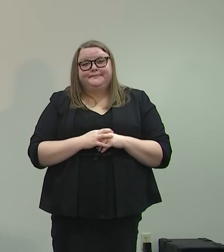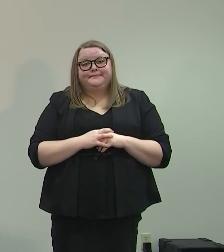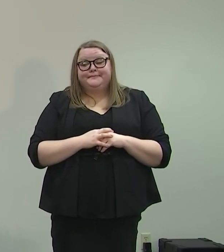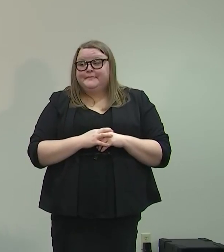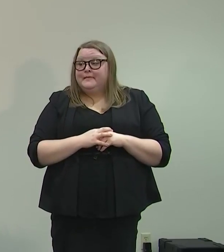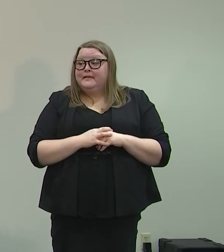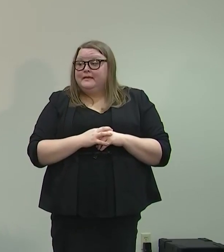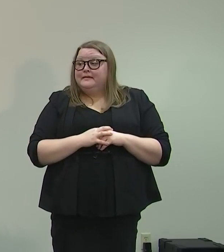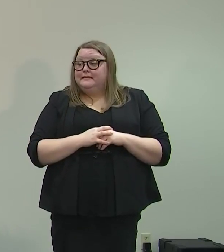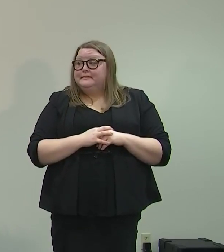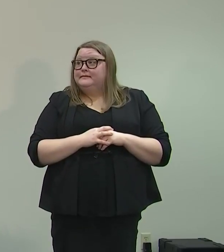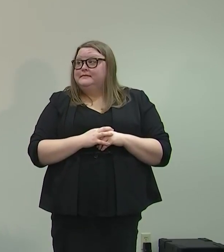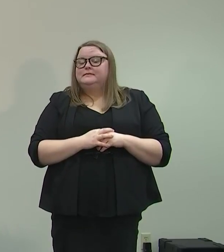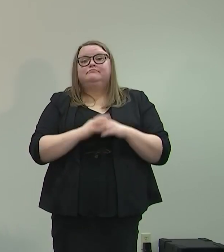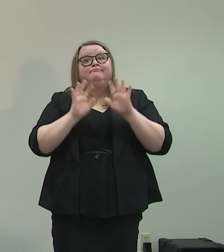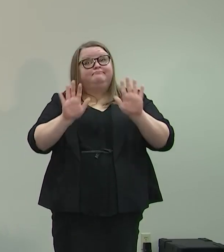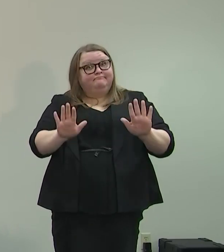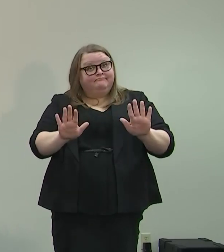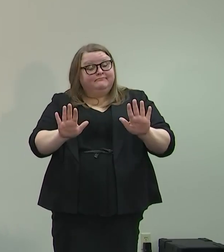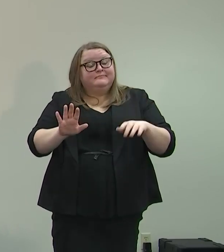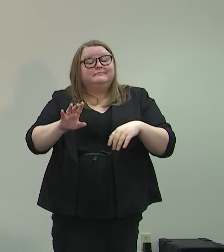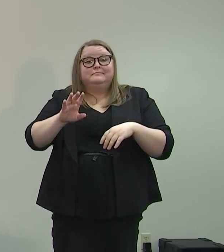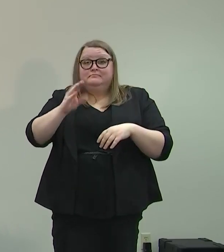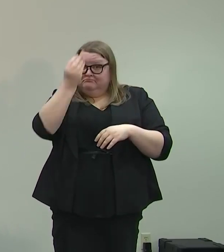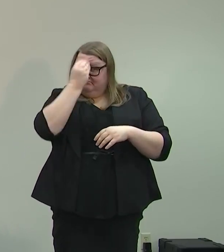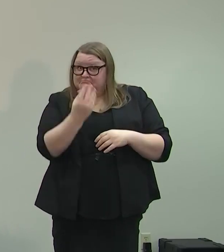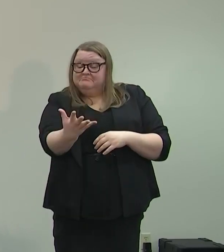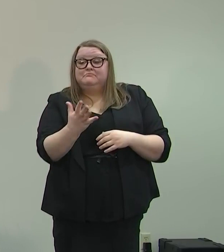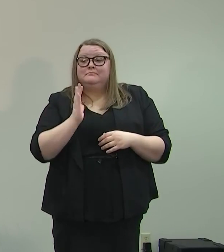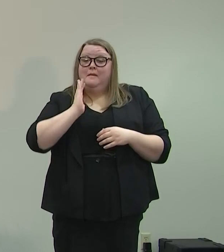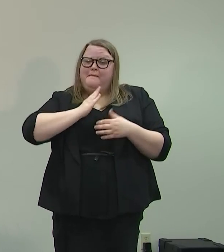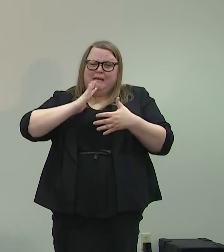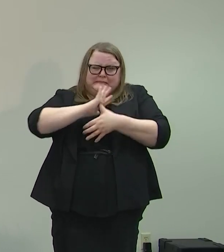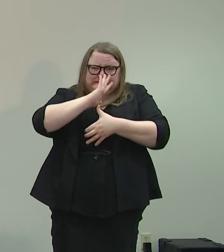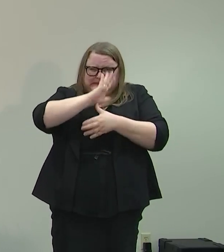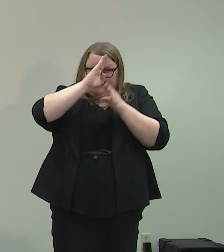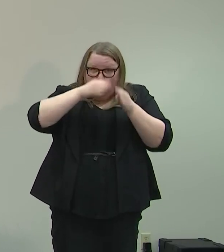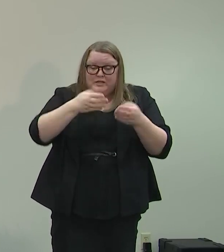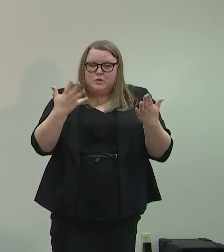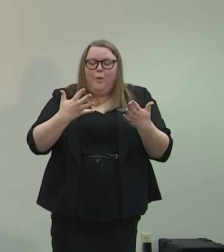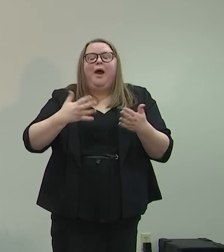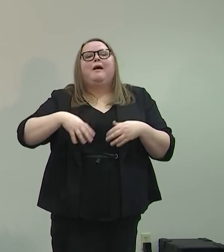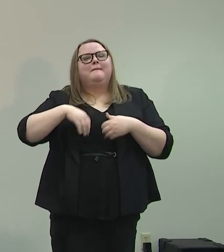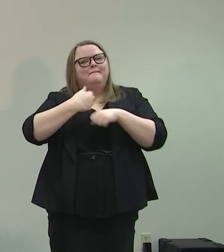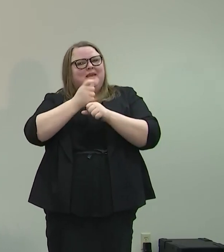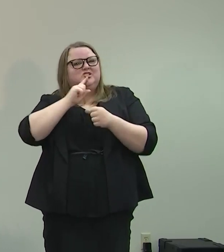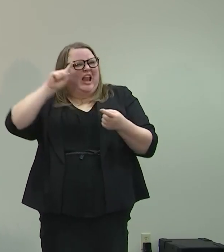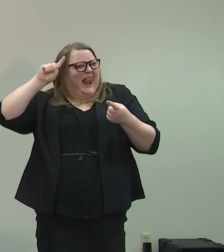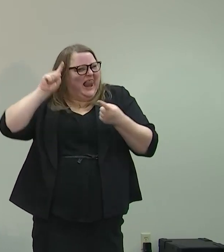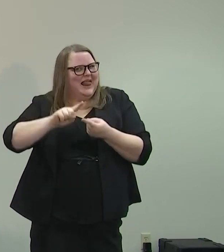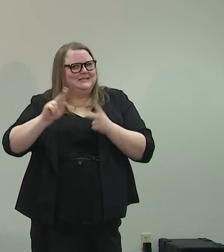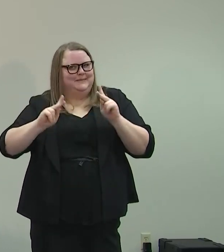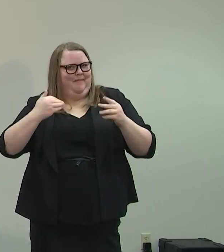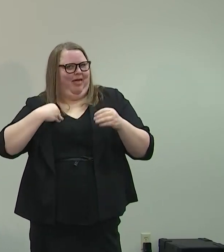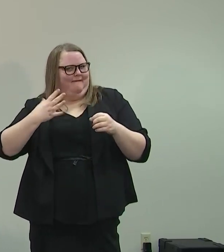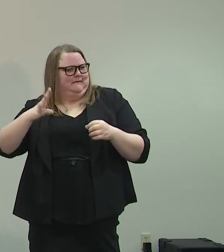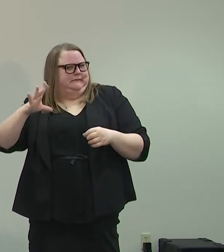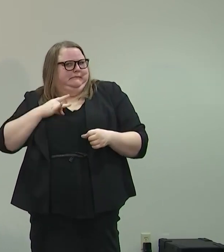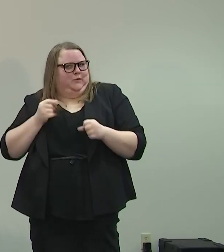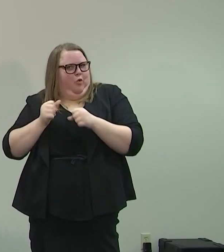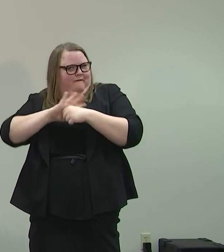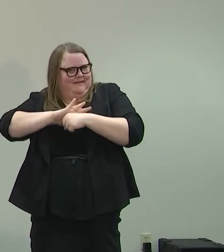I want to reassure everyone that my primary focus is in improving the numbers that we deal with so that we can reduce